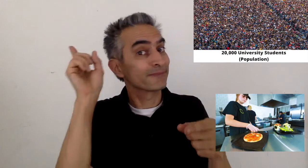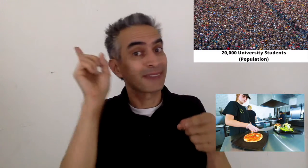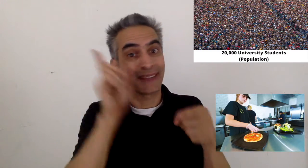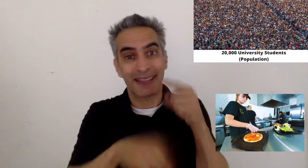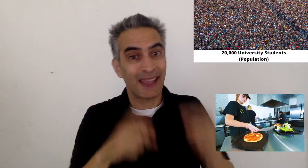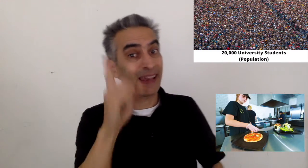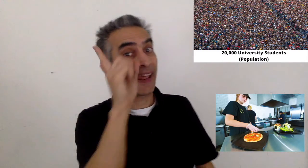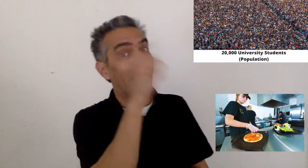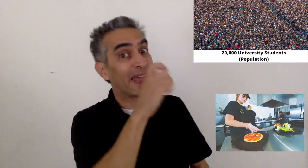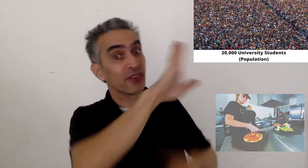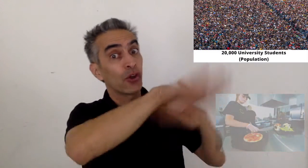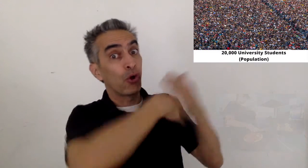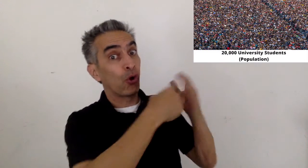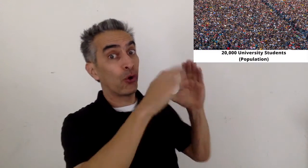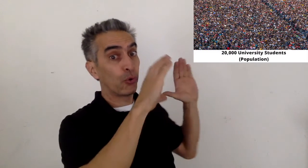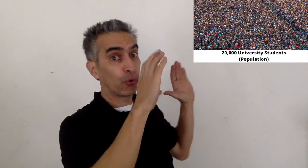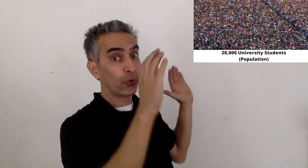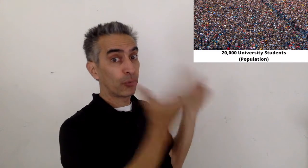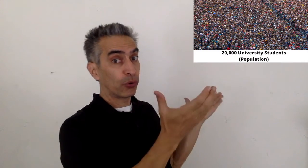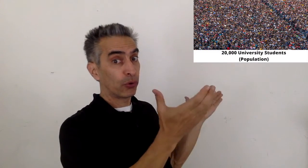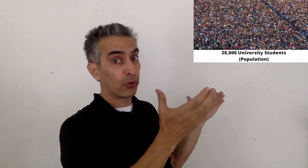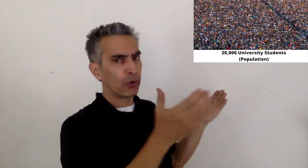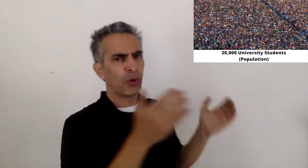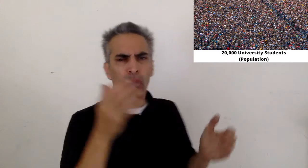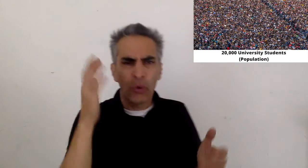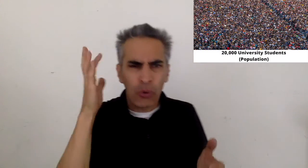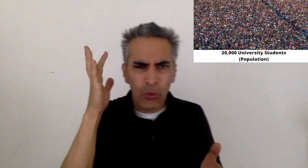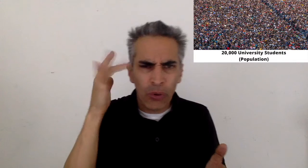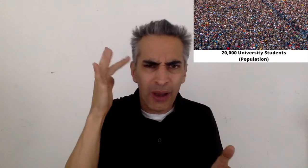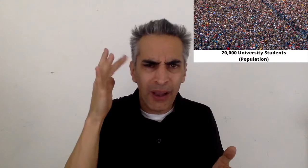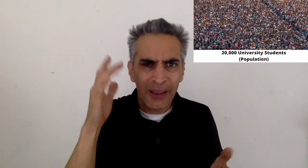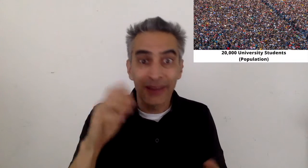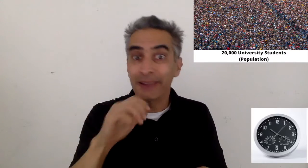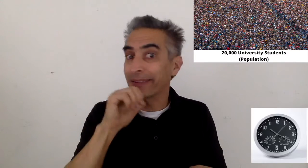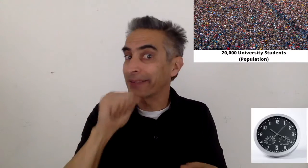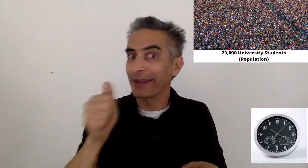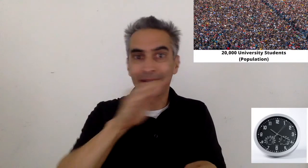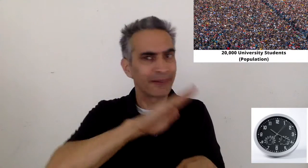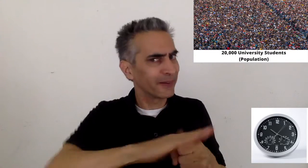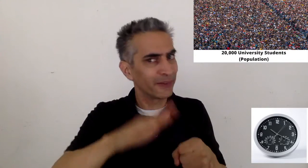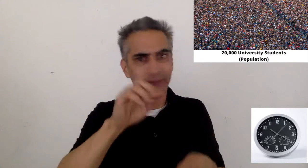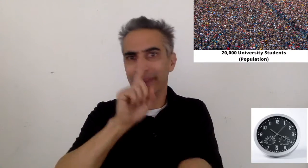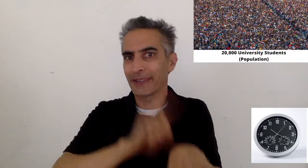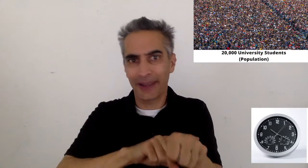They can't ask everyone in school because it just takes too much time.